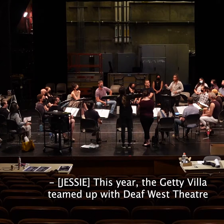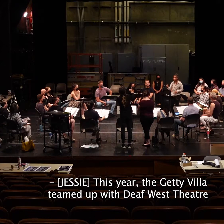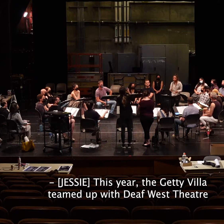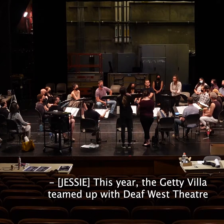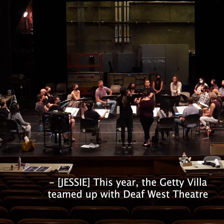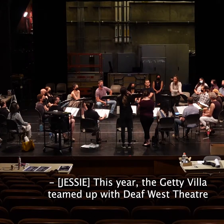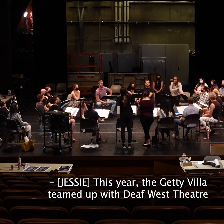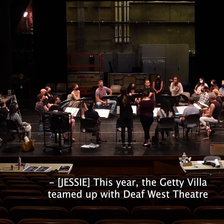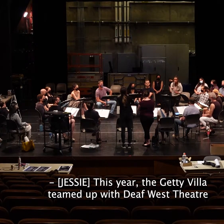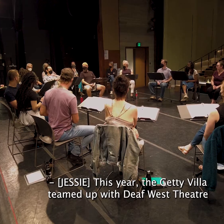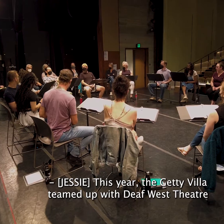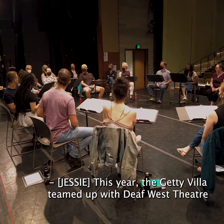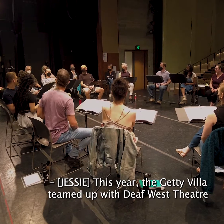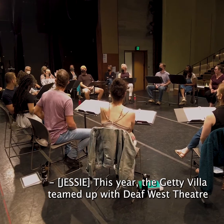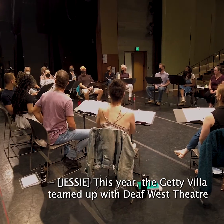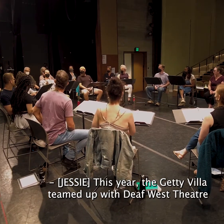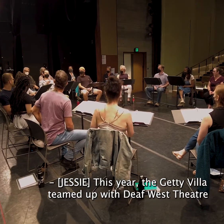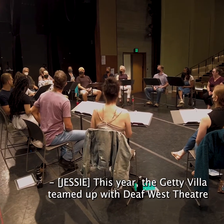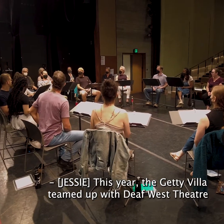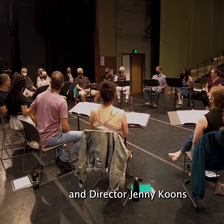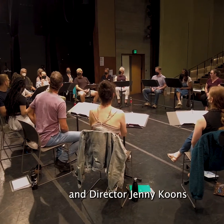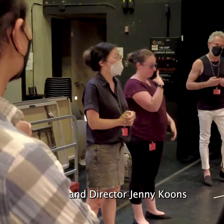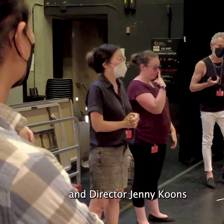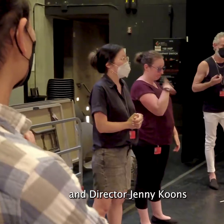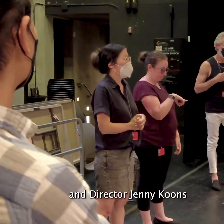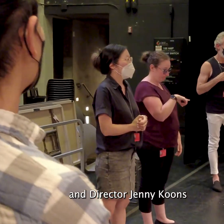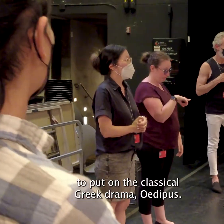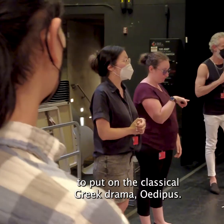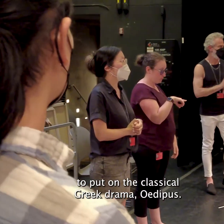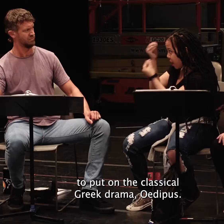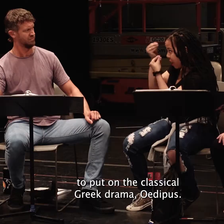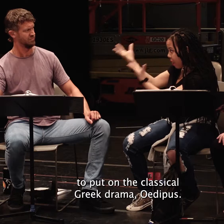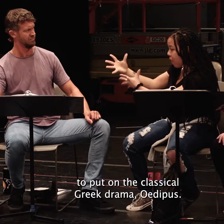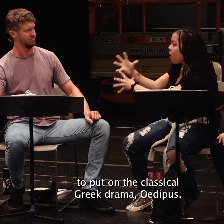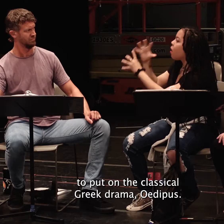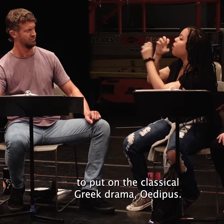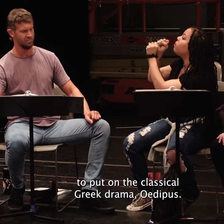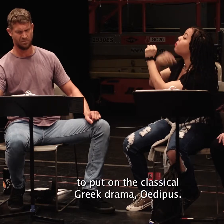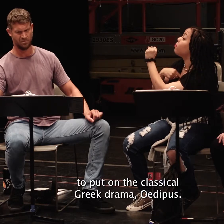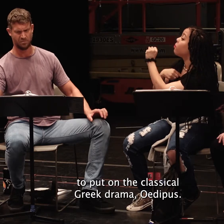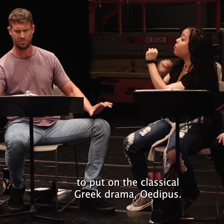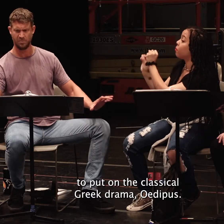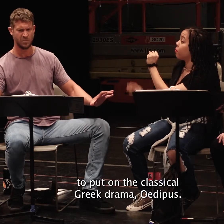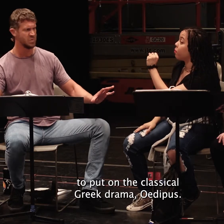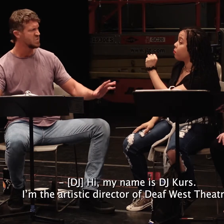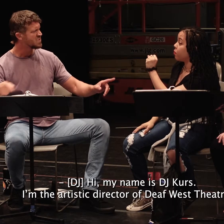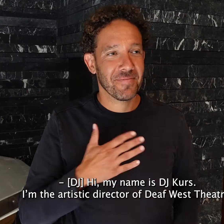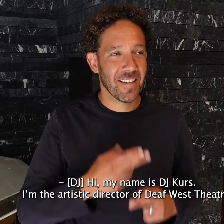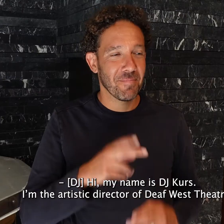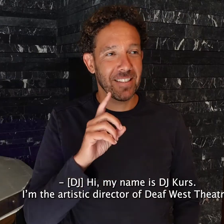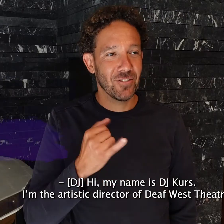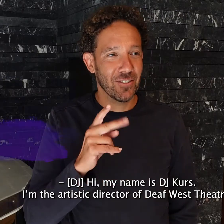This year, the Getty Villa teamed up with Deaf West Theatre and director Jenny Koons to put on the classical Greek drama Oedipus.